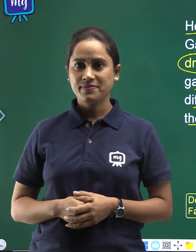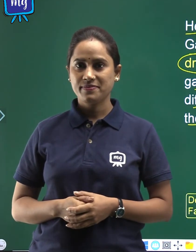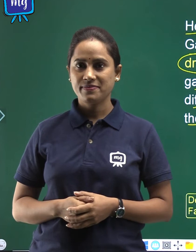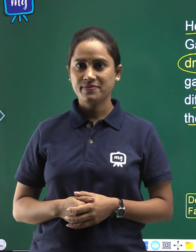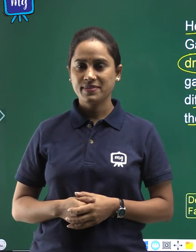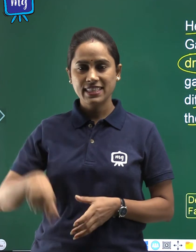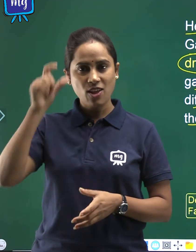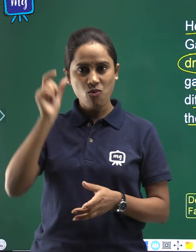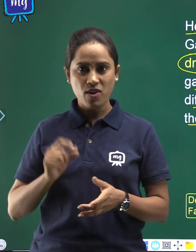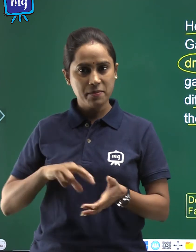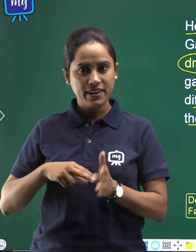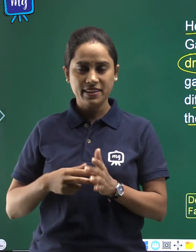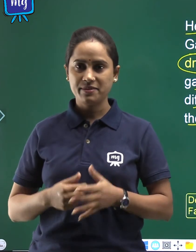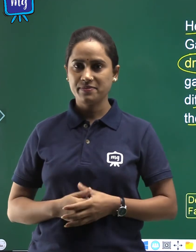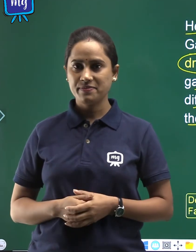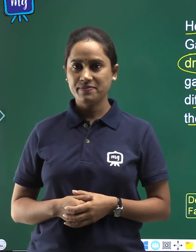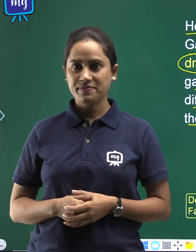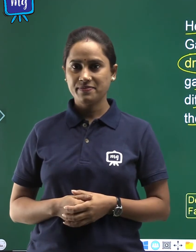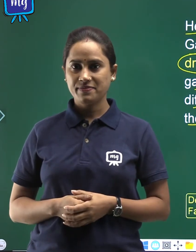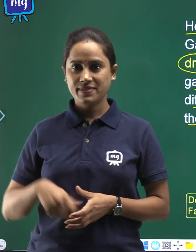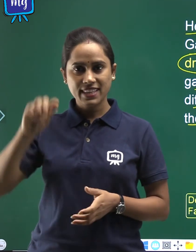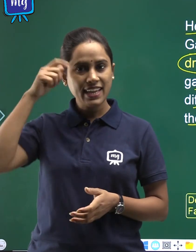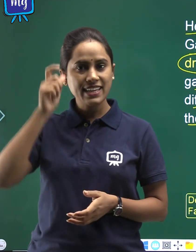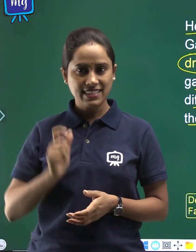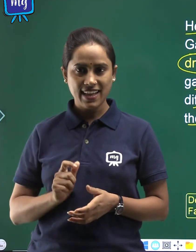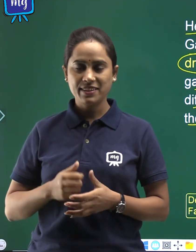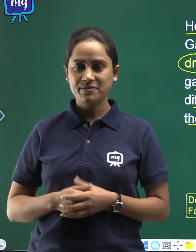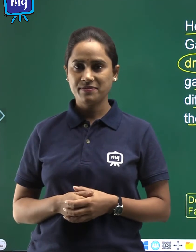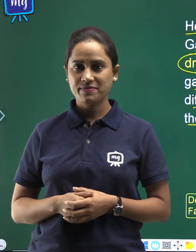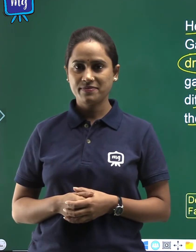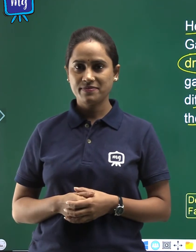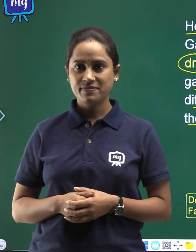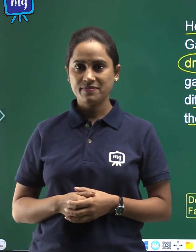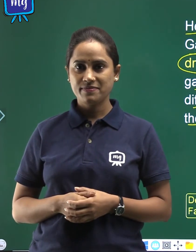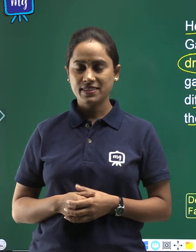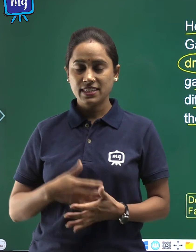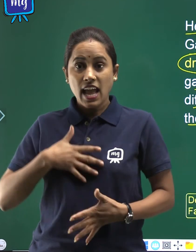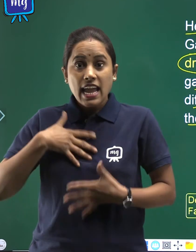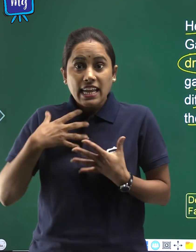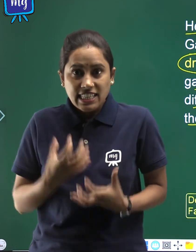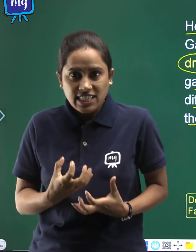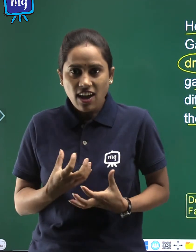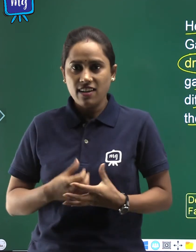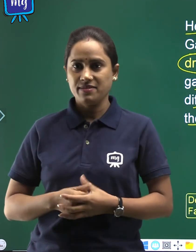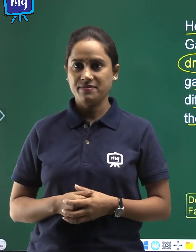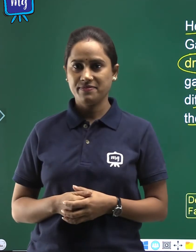Word meaning, desire, ichcha,